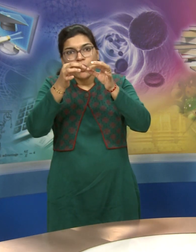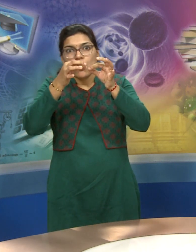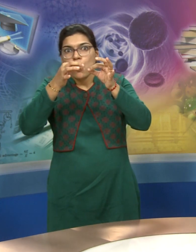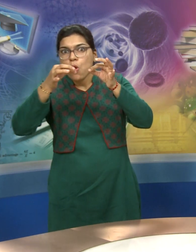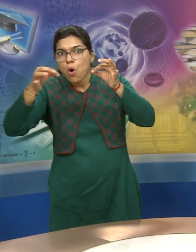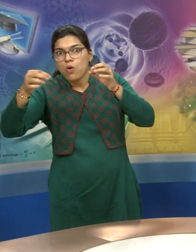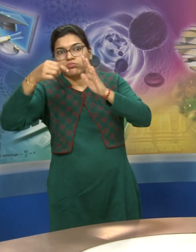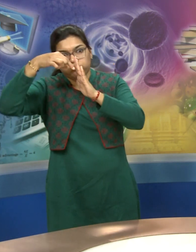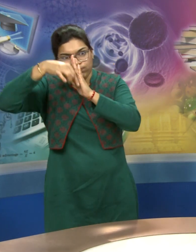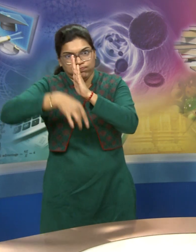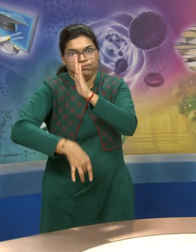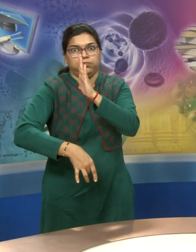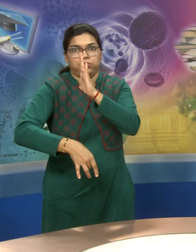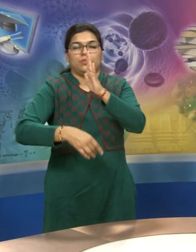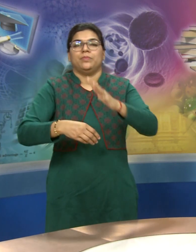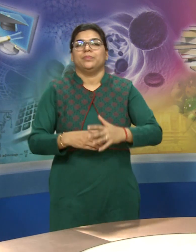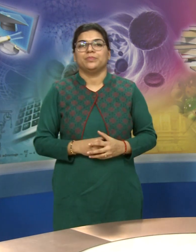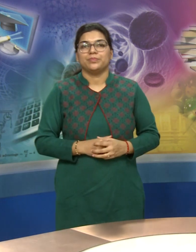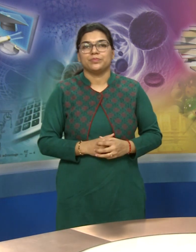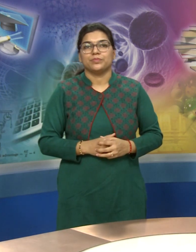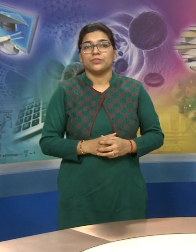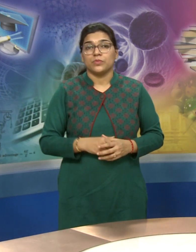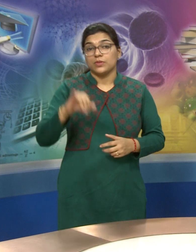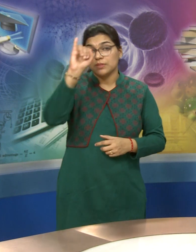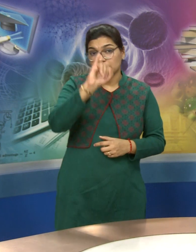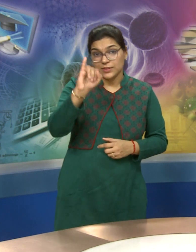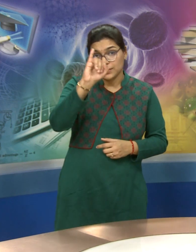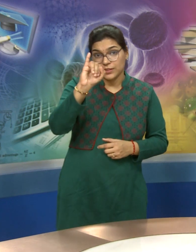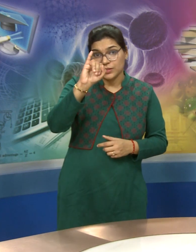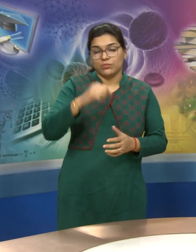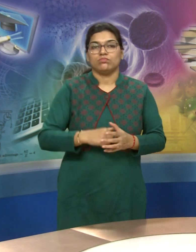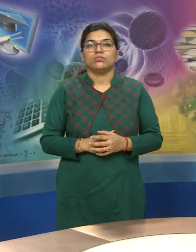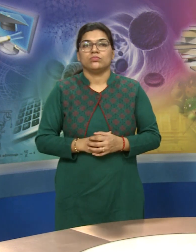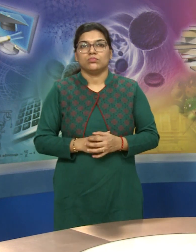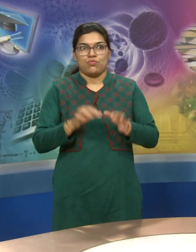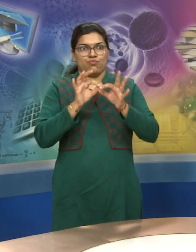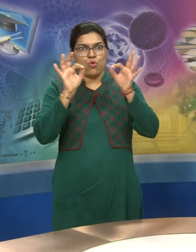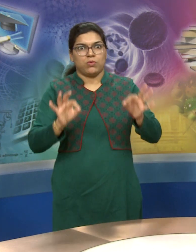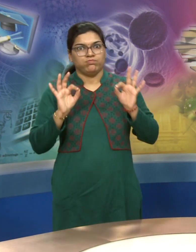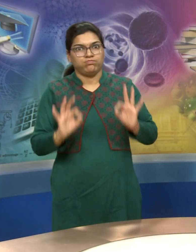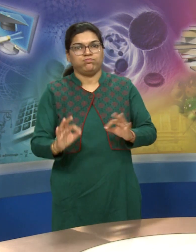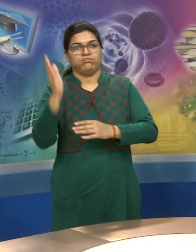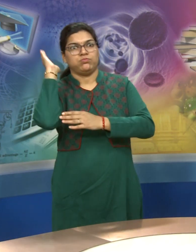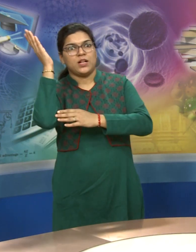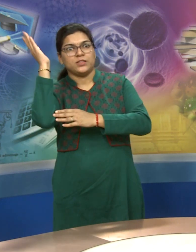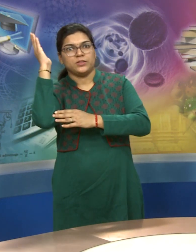procedural texts point 6 formal